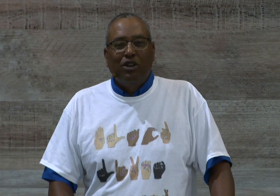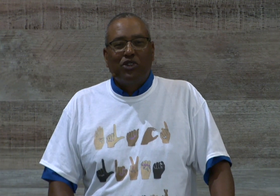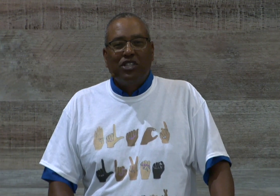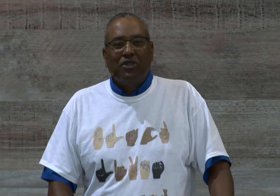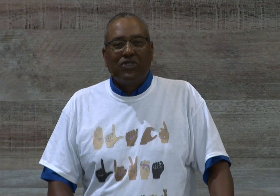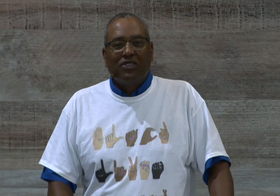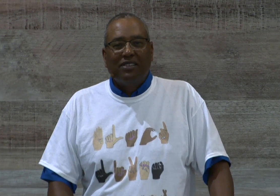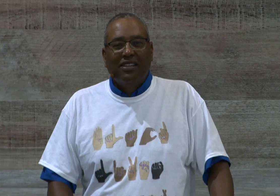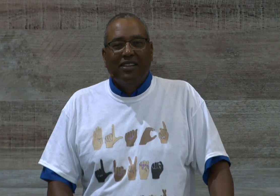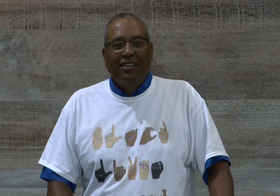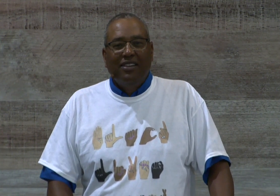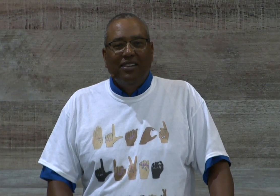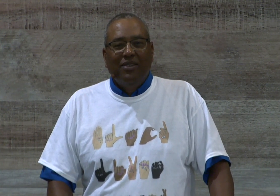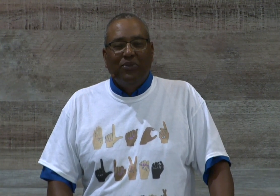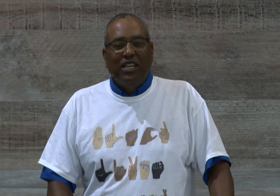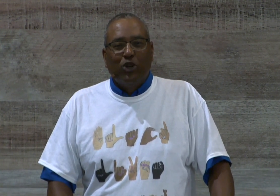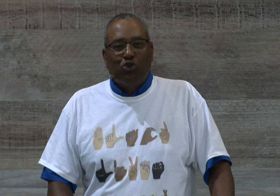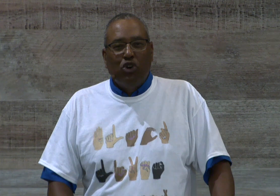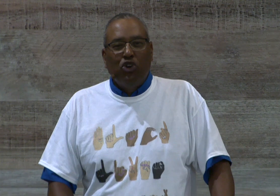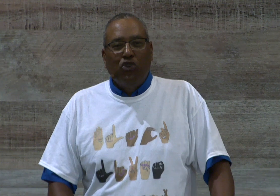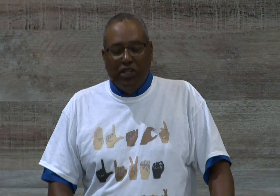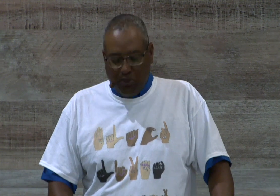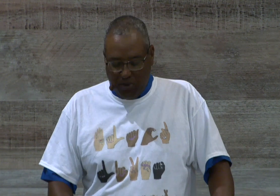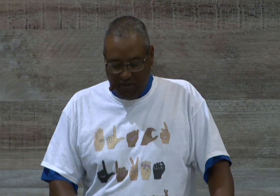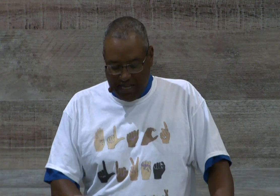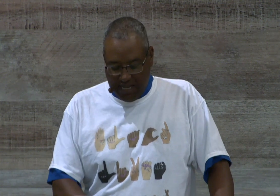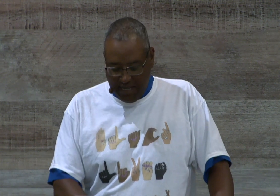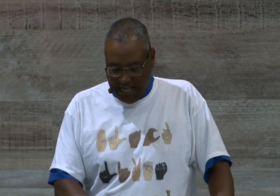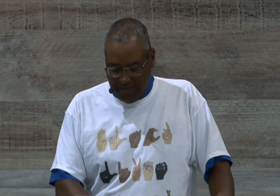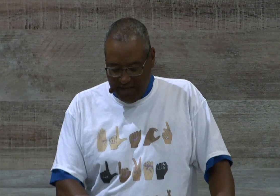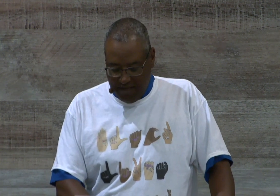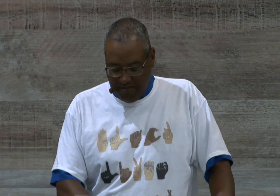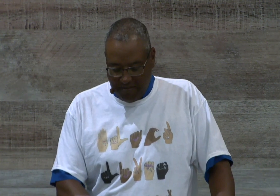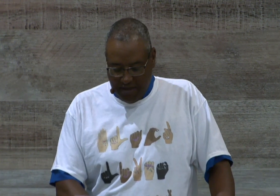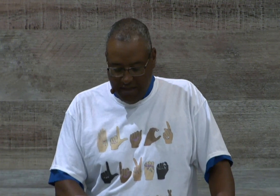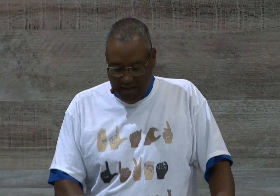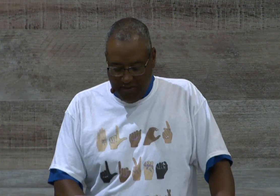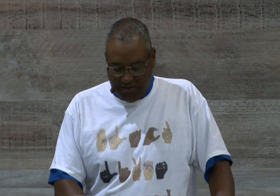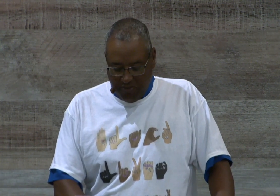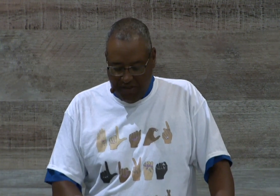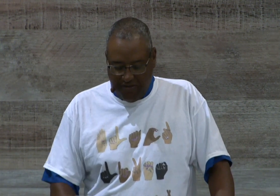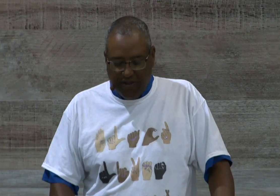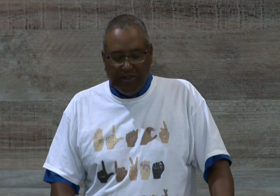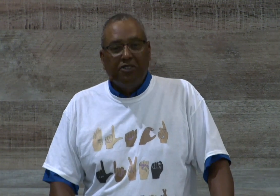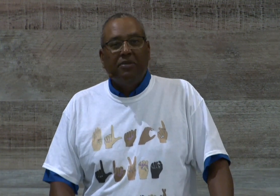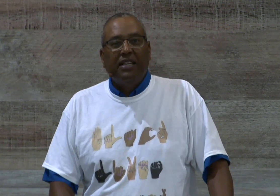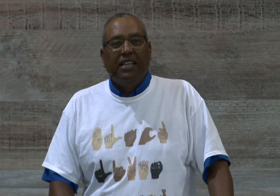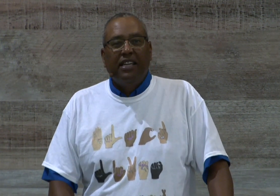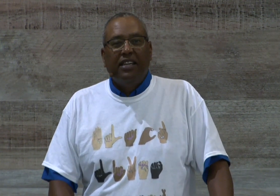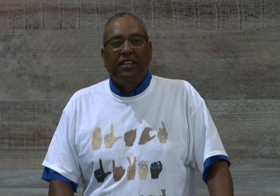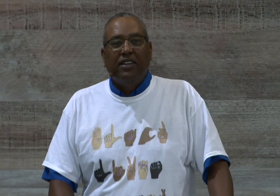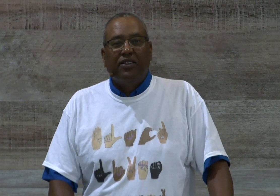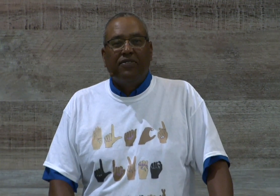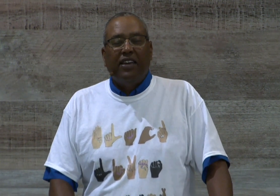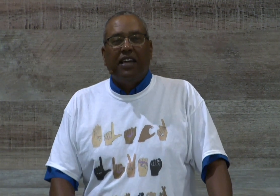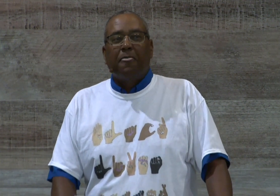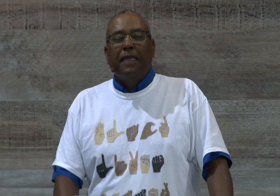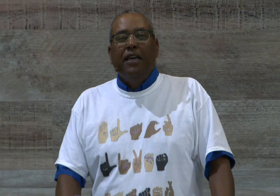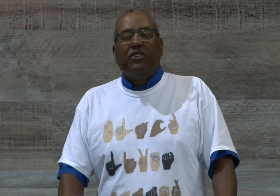excuse. We can grow in the word of God. Amen. So, be firm in your faith. See,